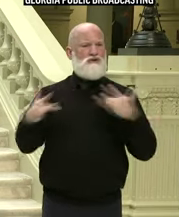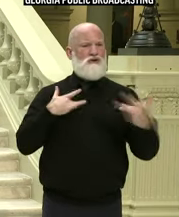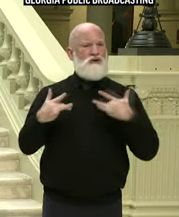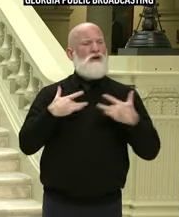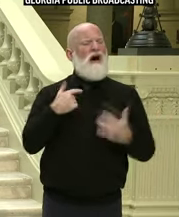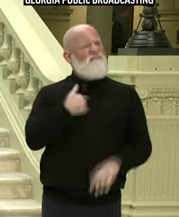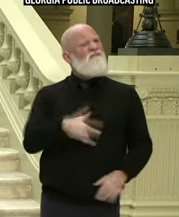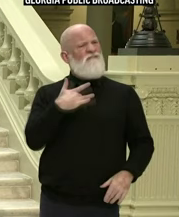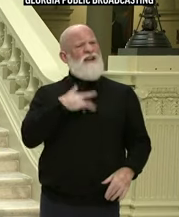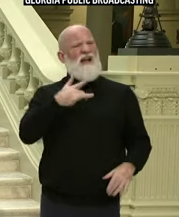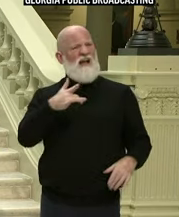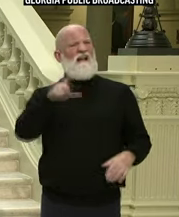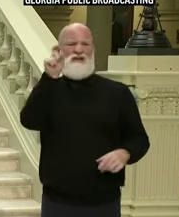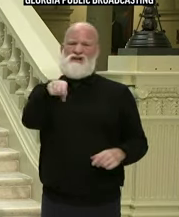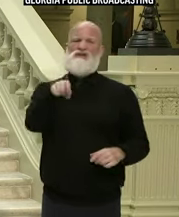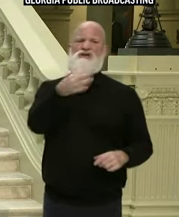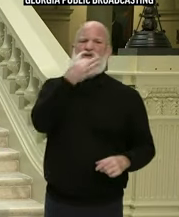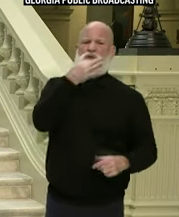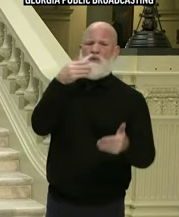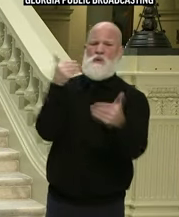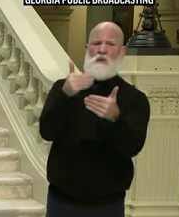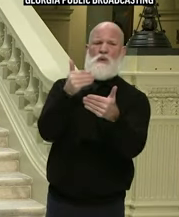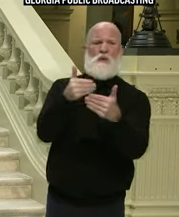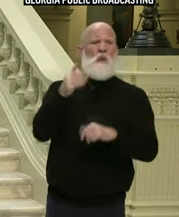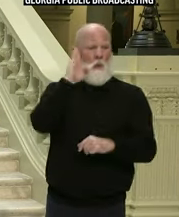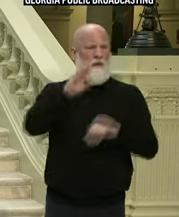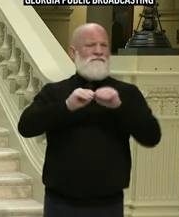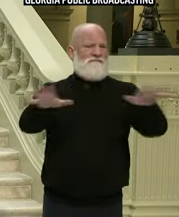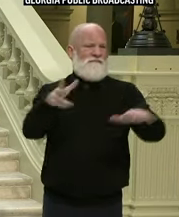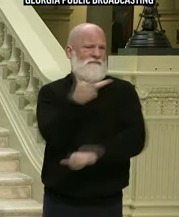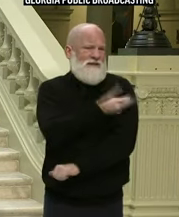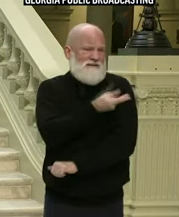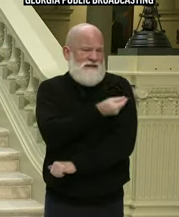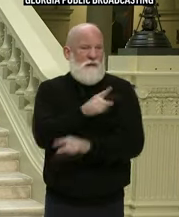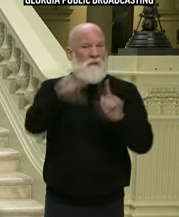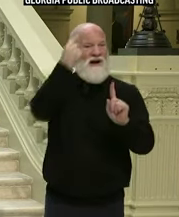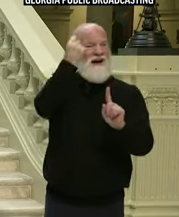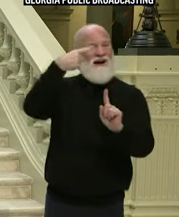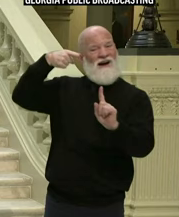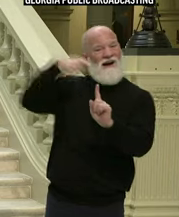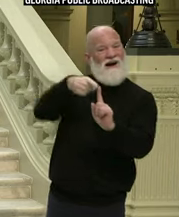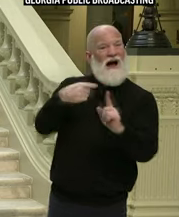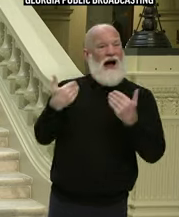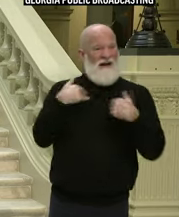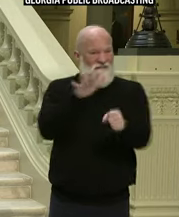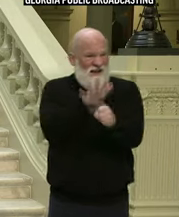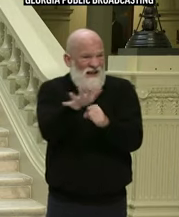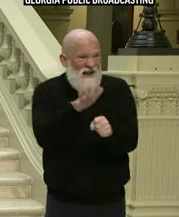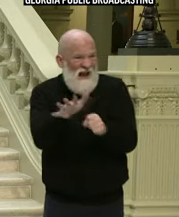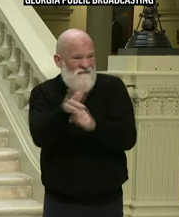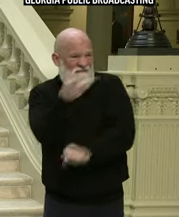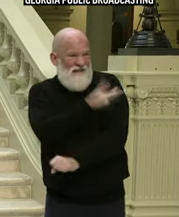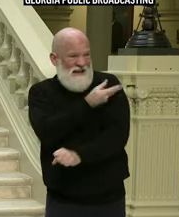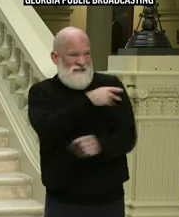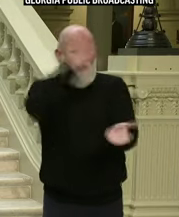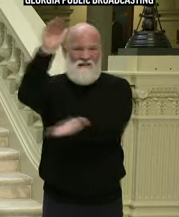soon. The truth is we do not yet have enough vaccine for those most at-risk serious